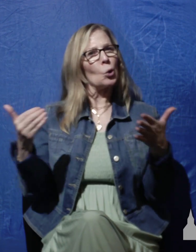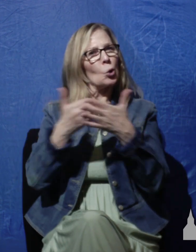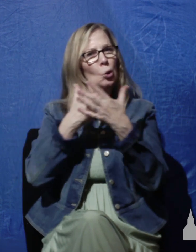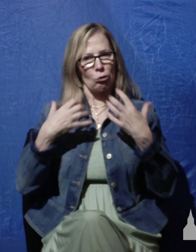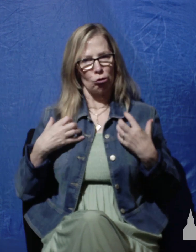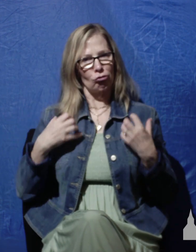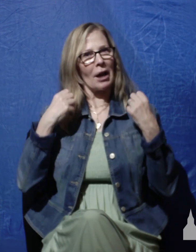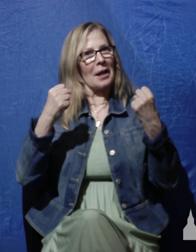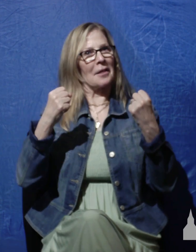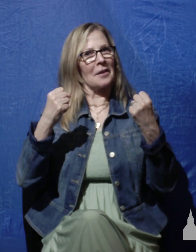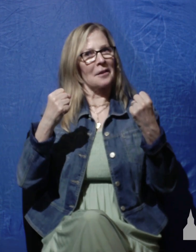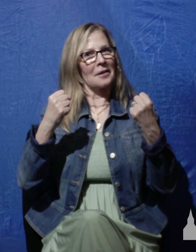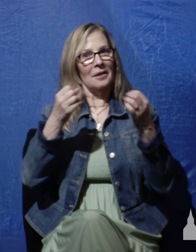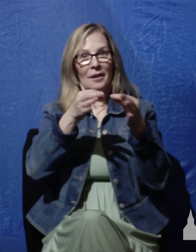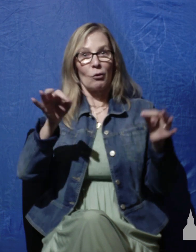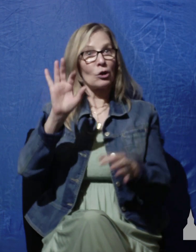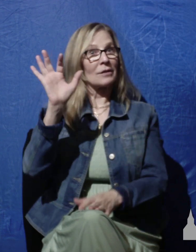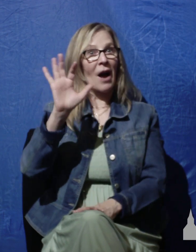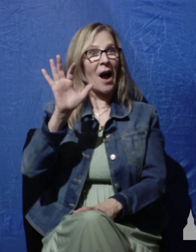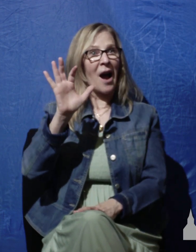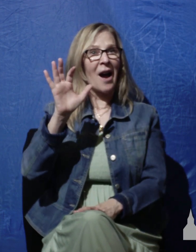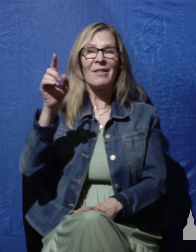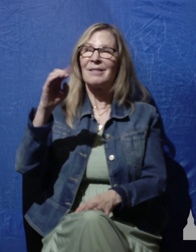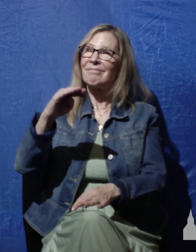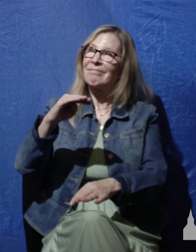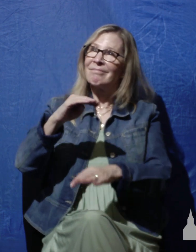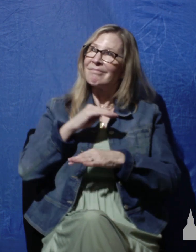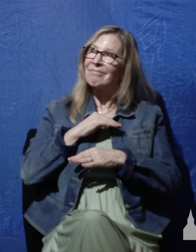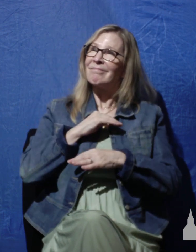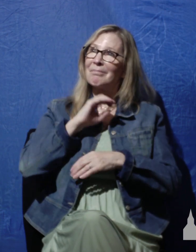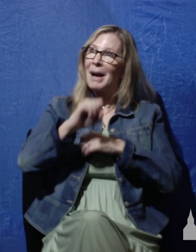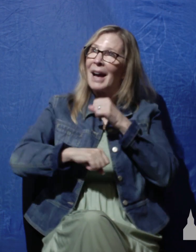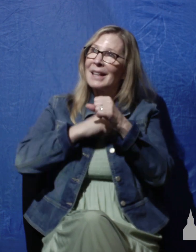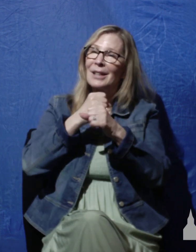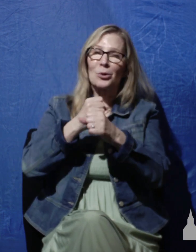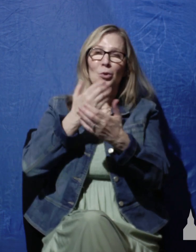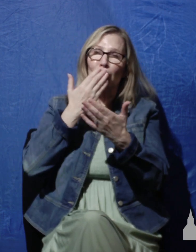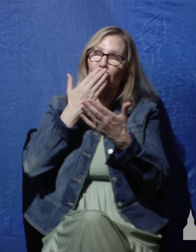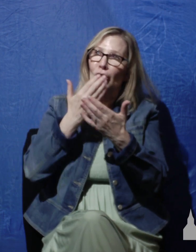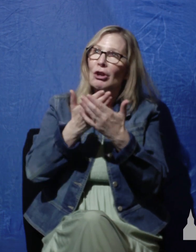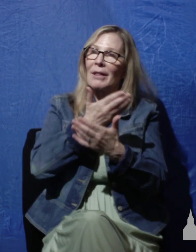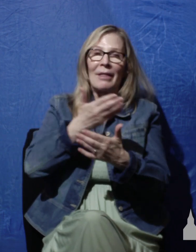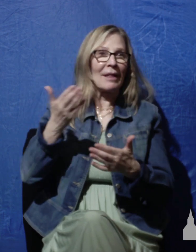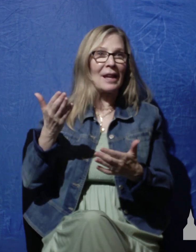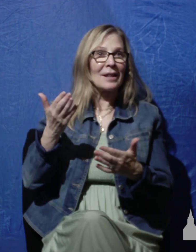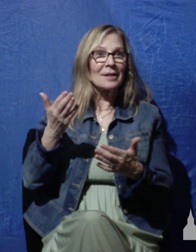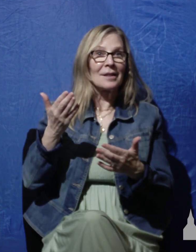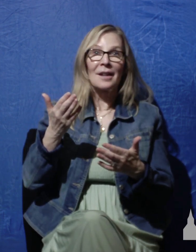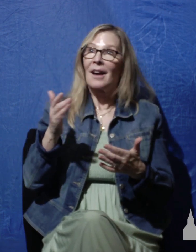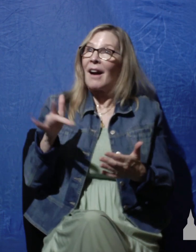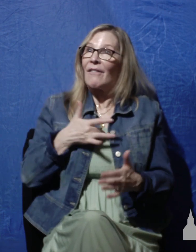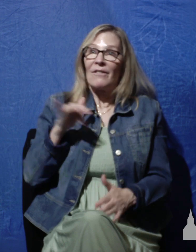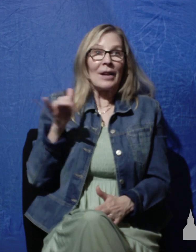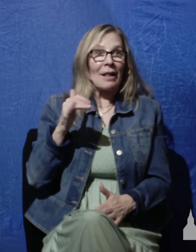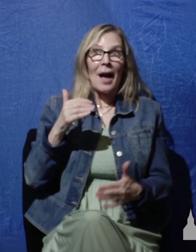verse 5 says who satisfies your years with good things so that your youth is renewed like the eagle